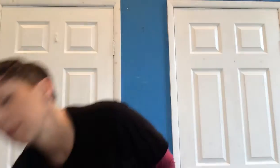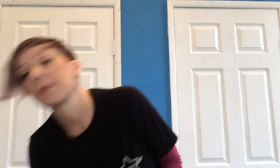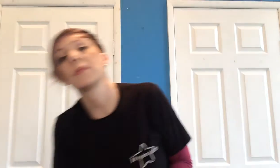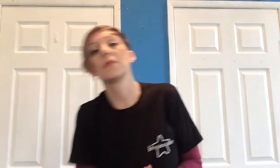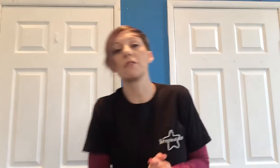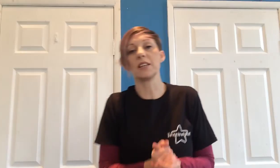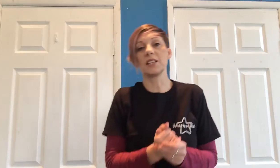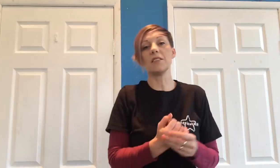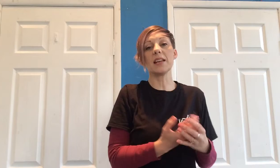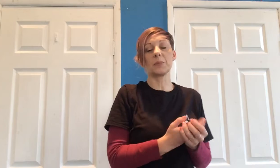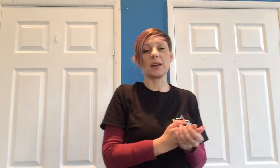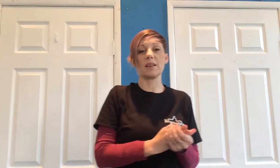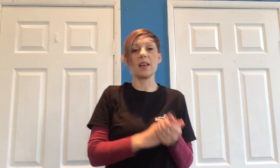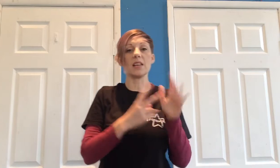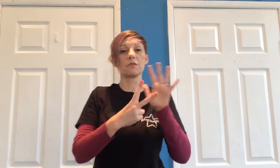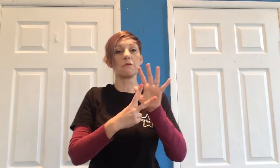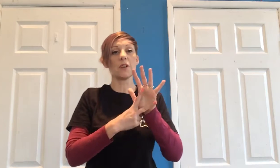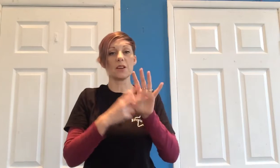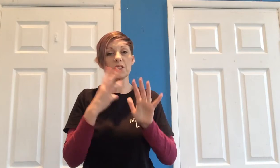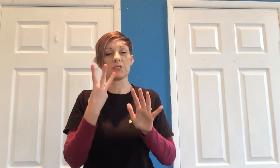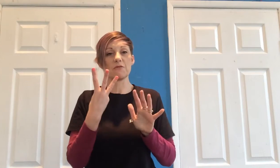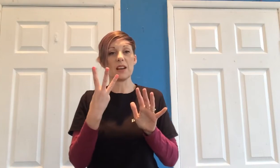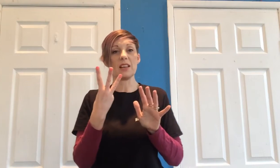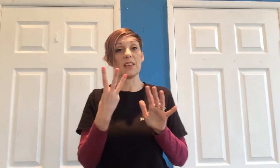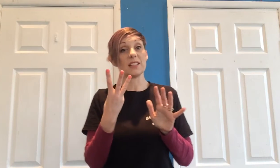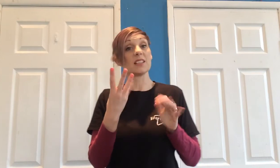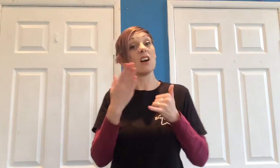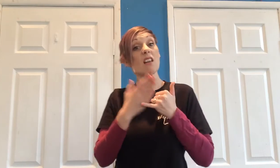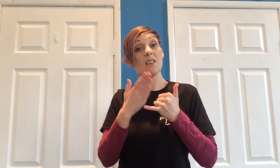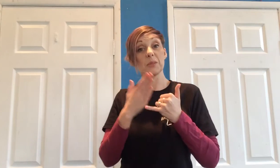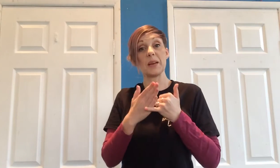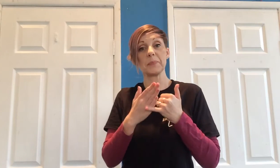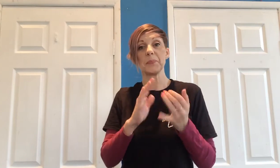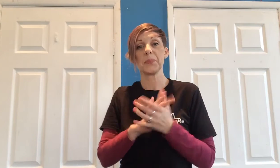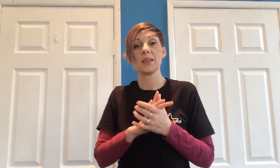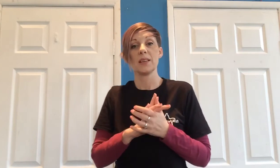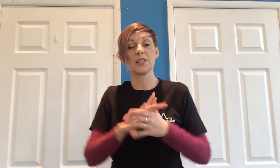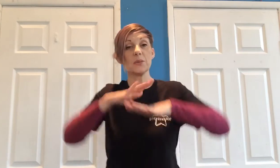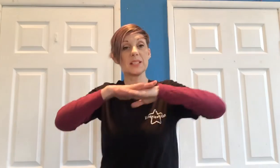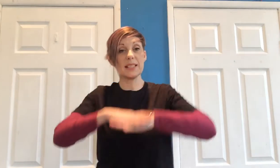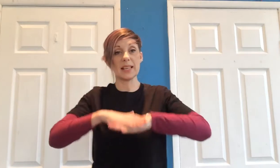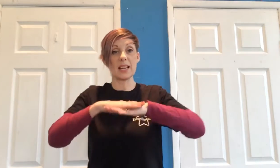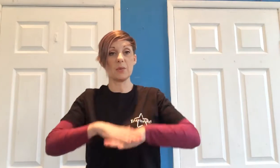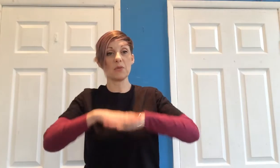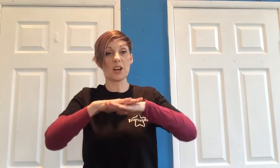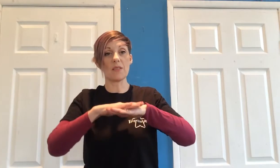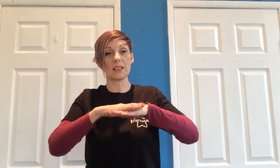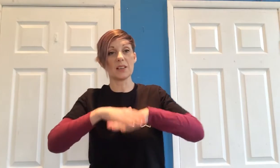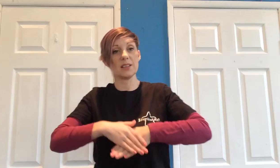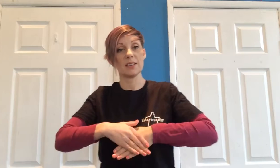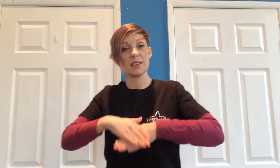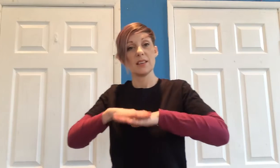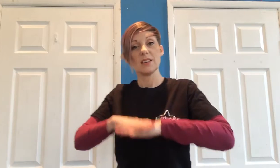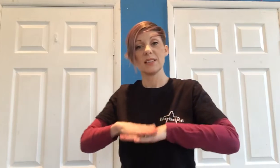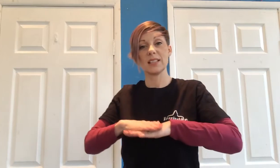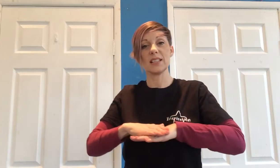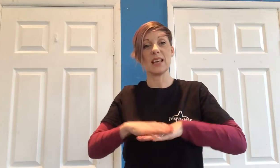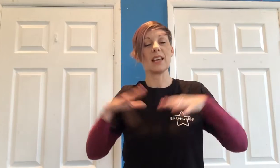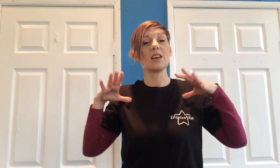Lovely. So next bit is verse three. This is our last bit. So sitting here, we already know that sign, sitting here